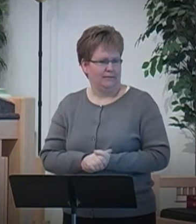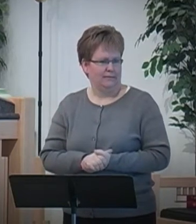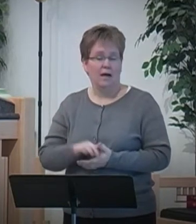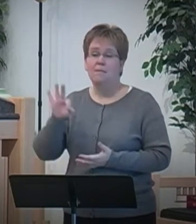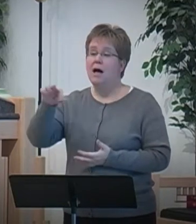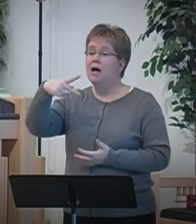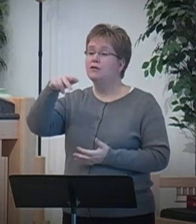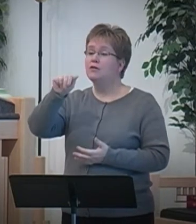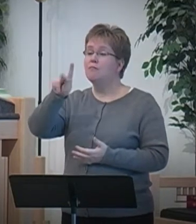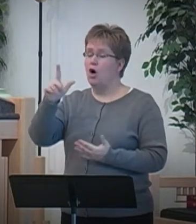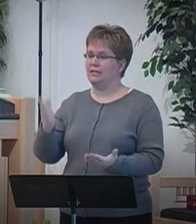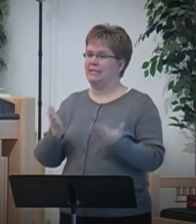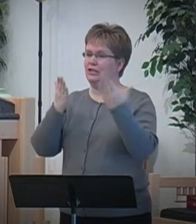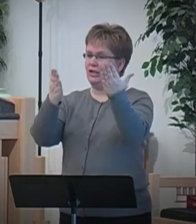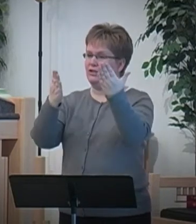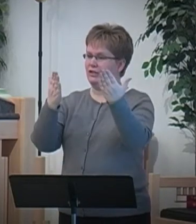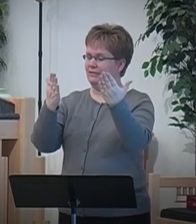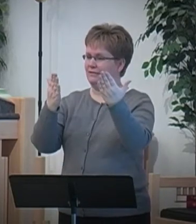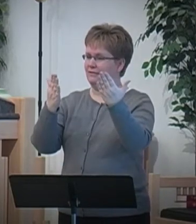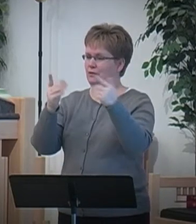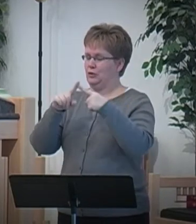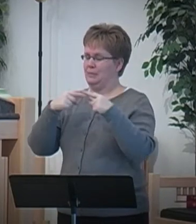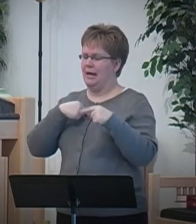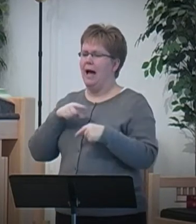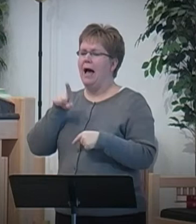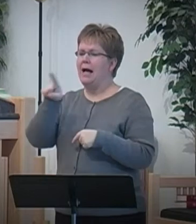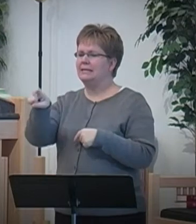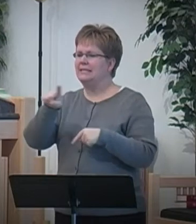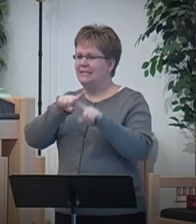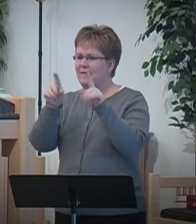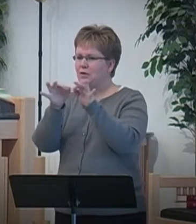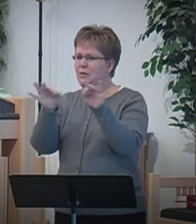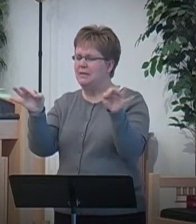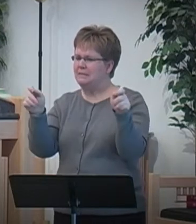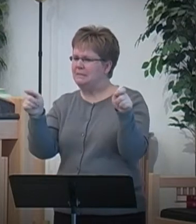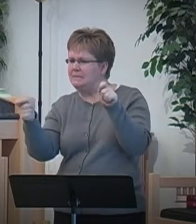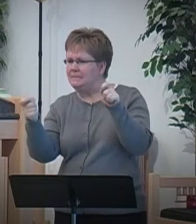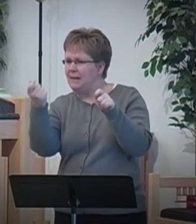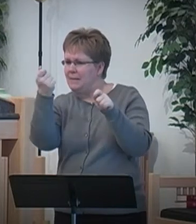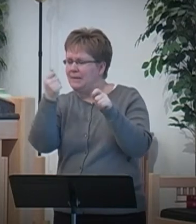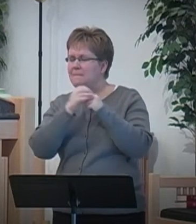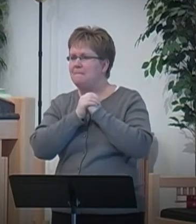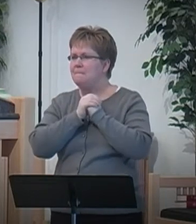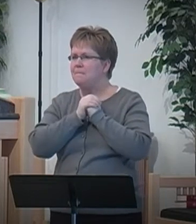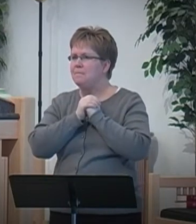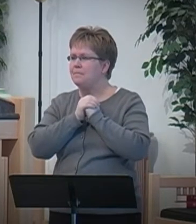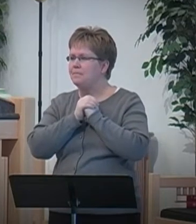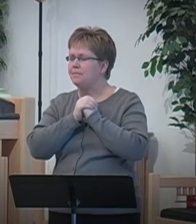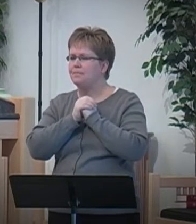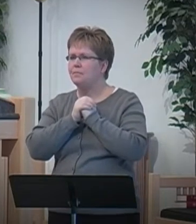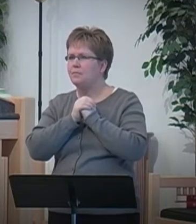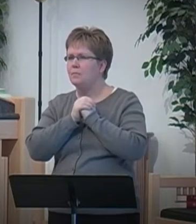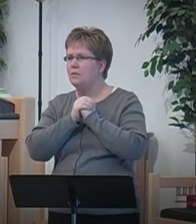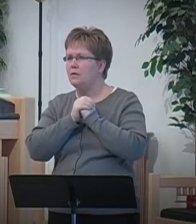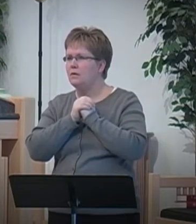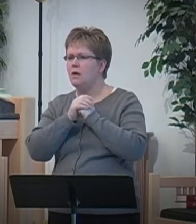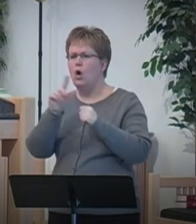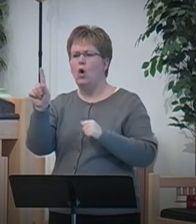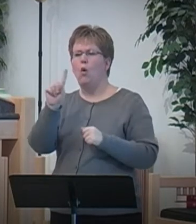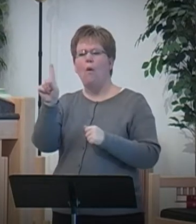to me after the last service, asking the question, even in a slightly different way, where or when did you forget, how